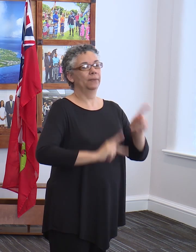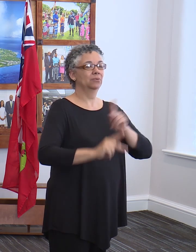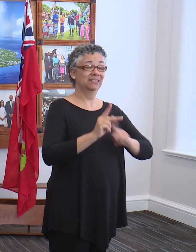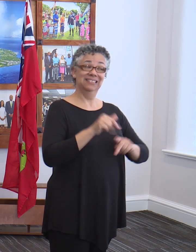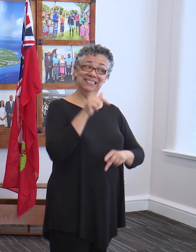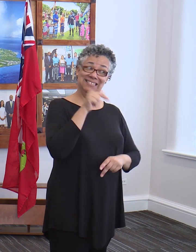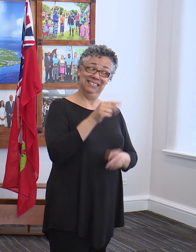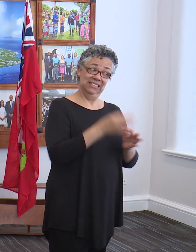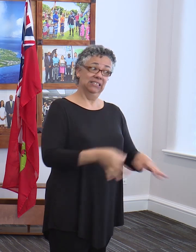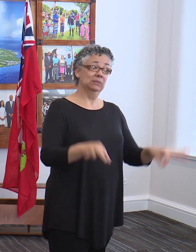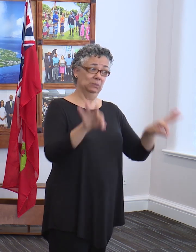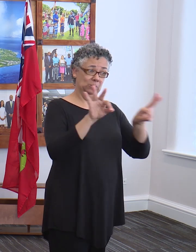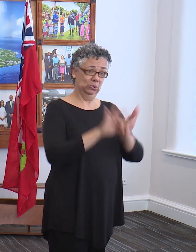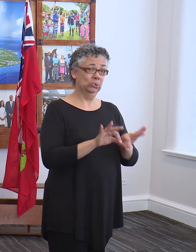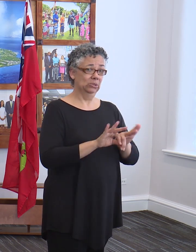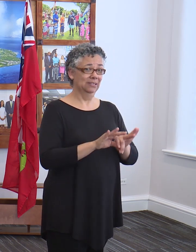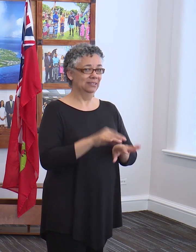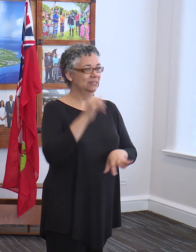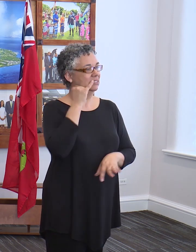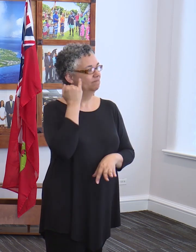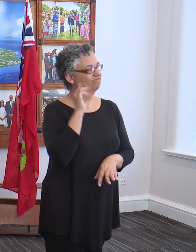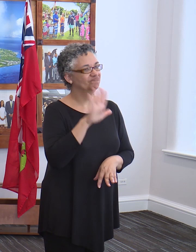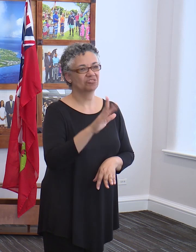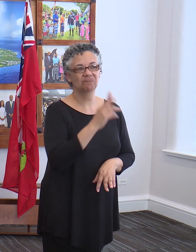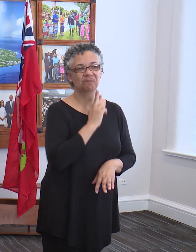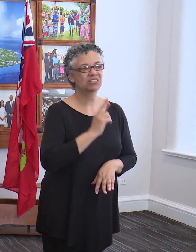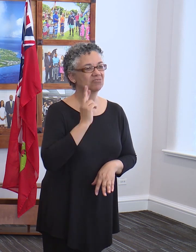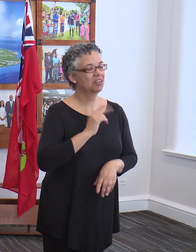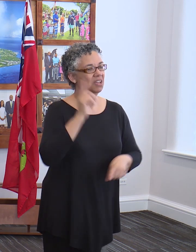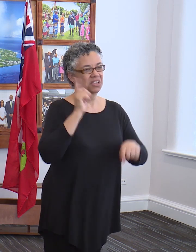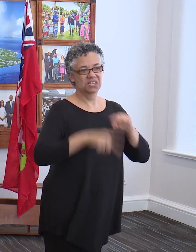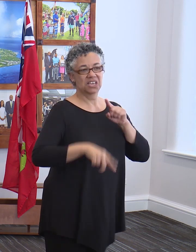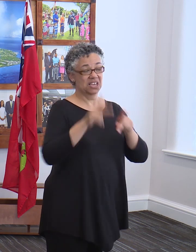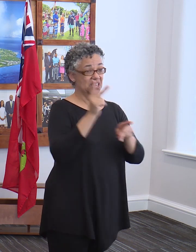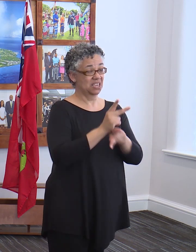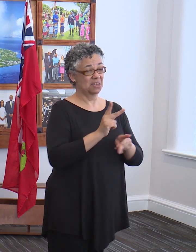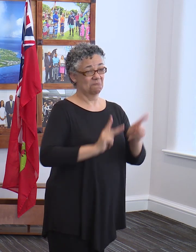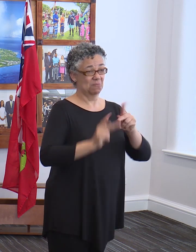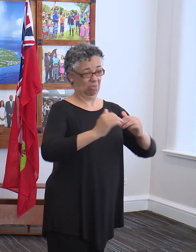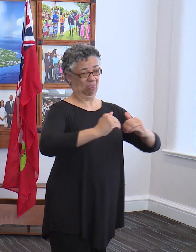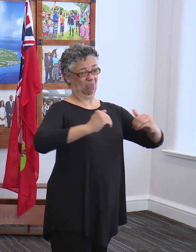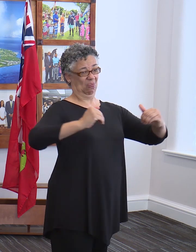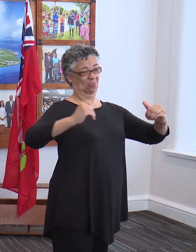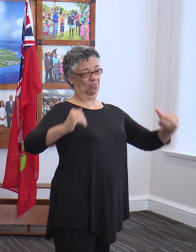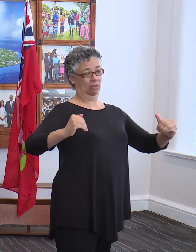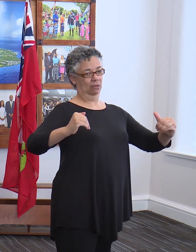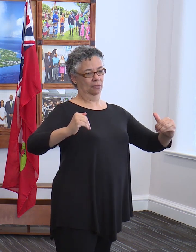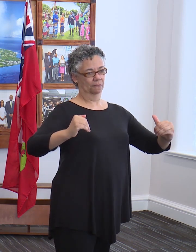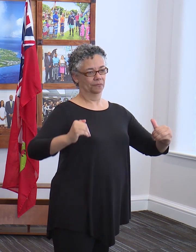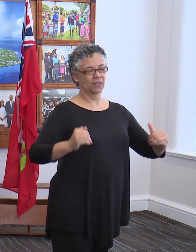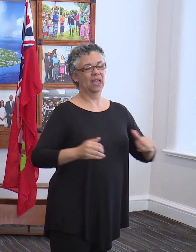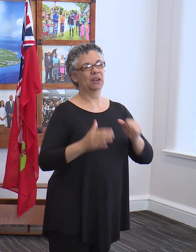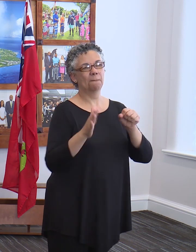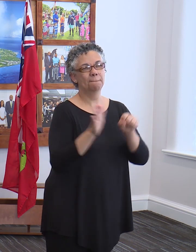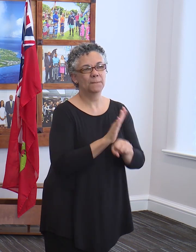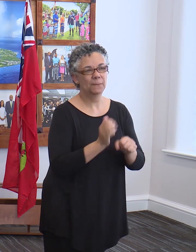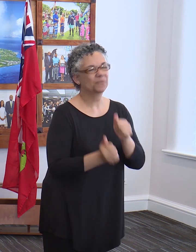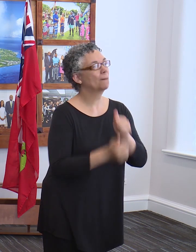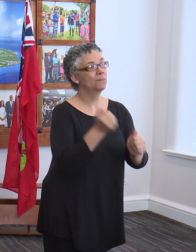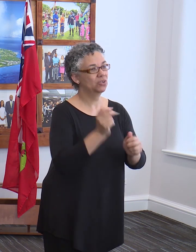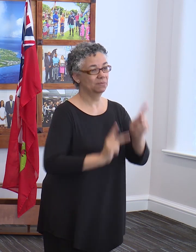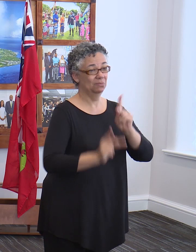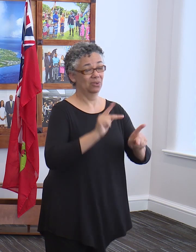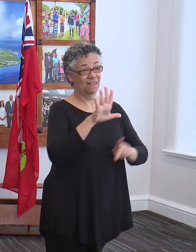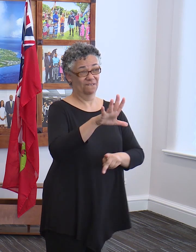is important to note. If your restaurant cannot keep people one meters away and it's a dine-in, the maximum of 50 is for a